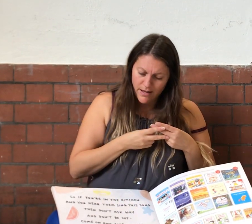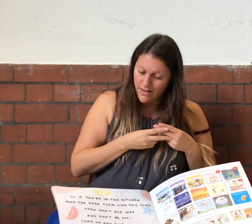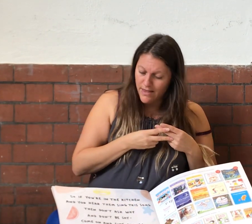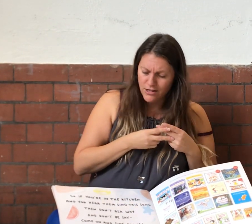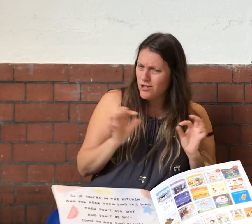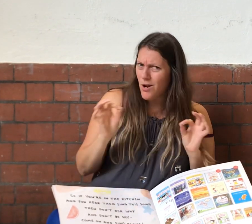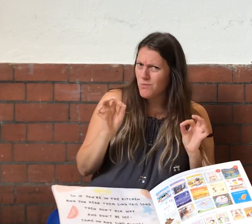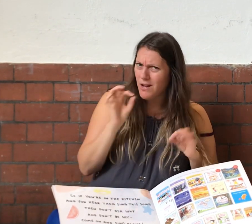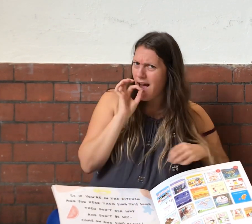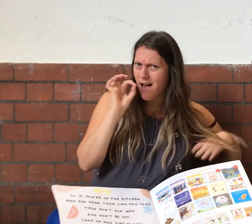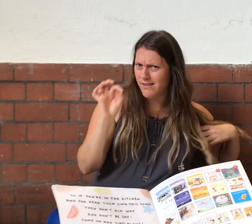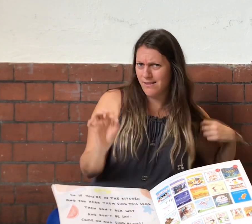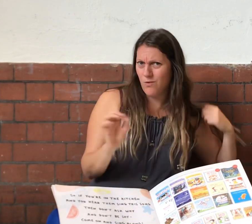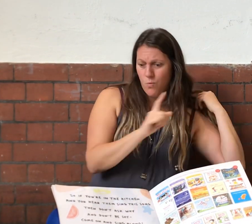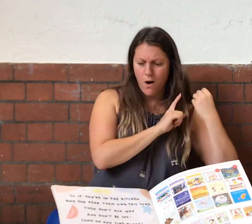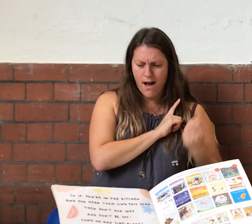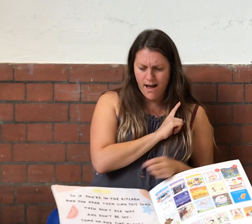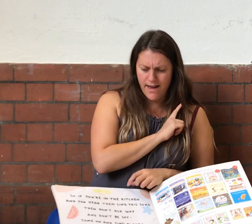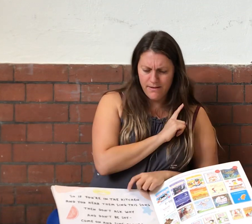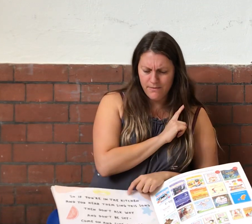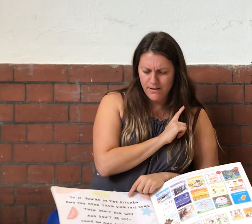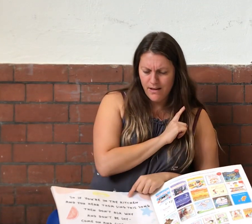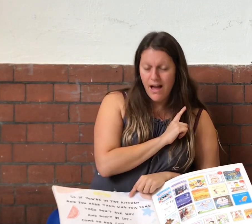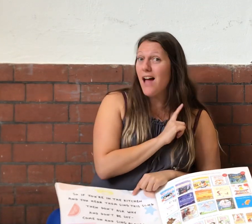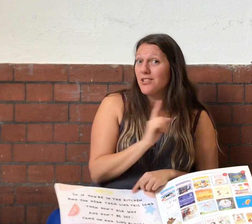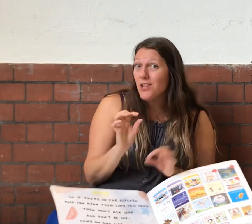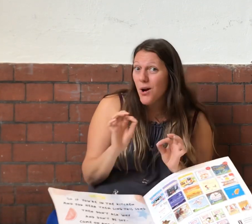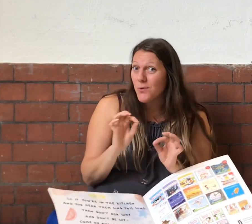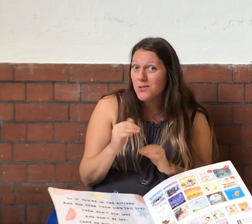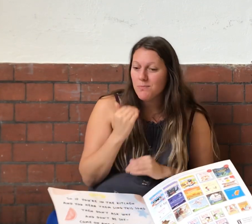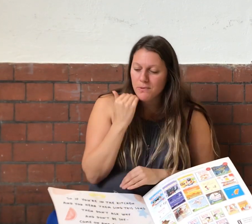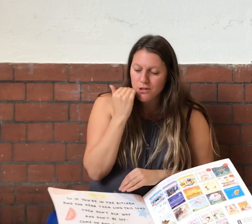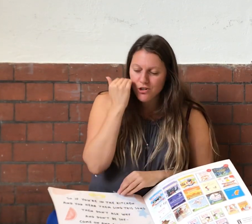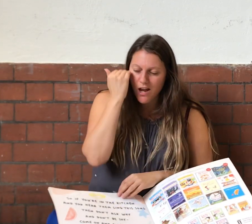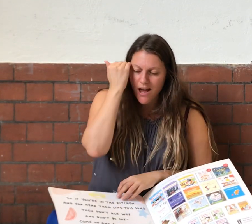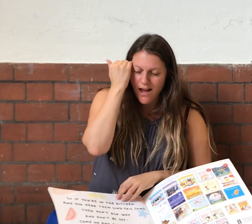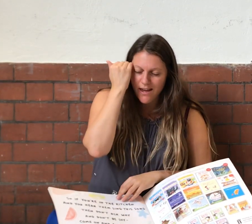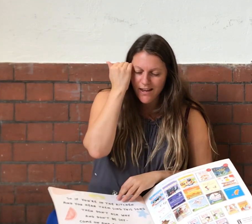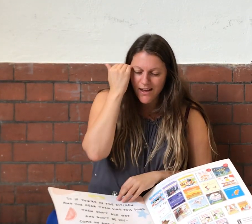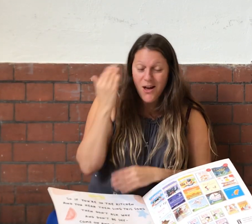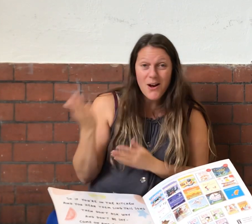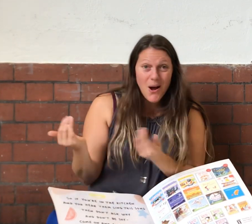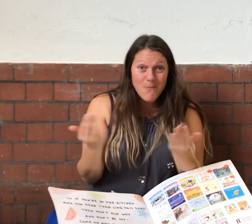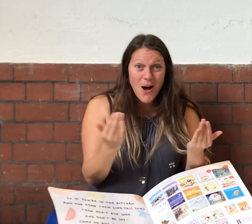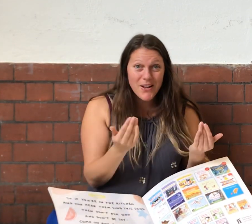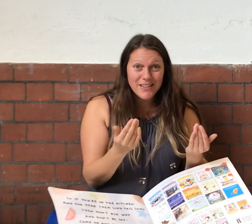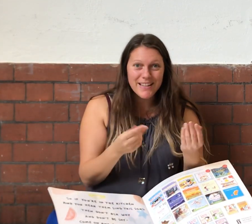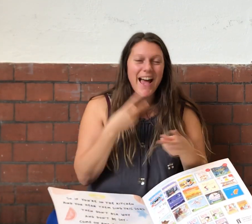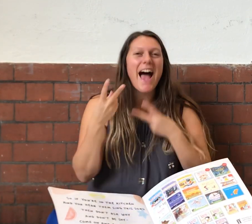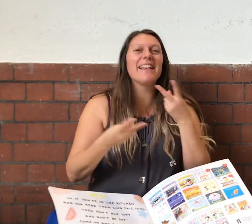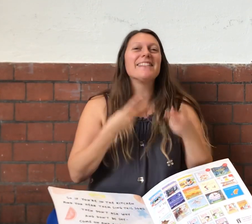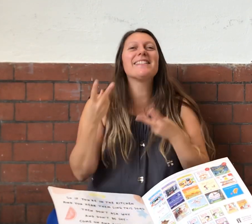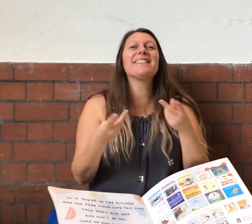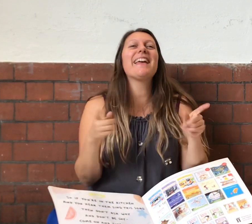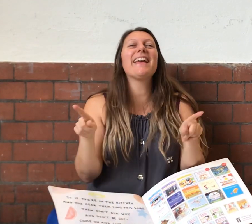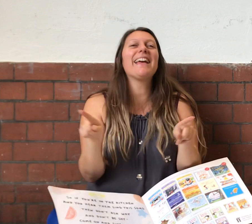then don't ask why and don't be shy. Come on and sing